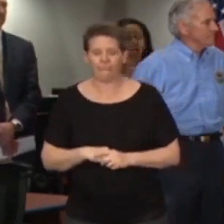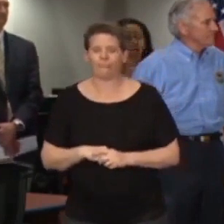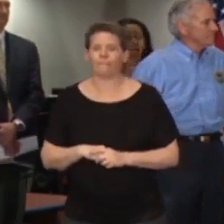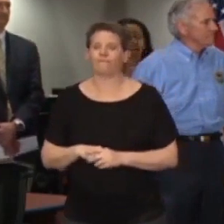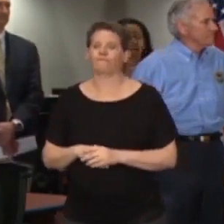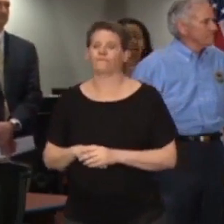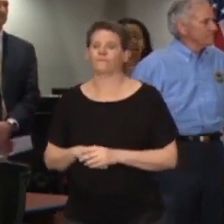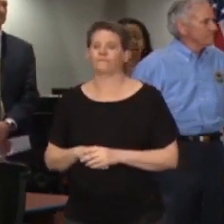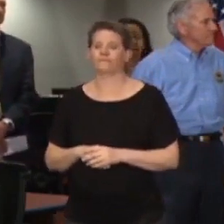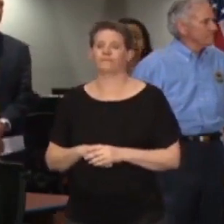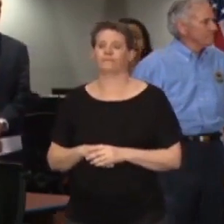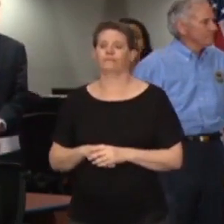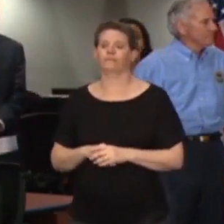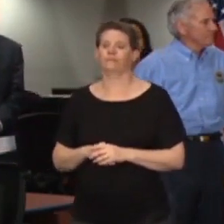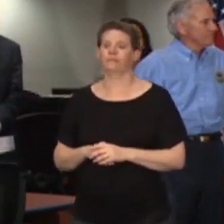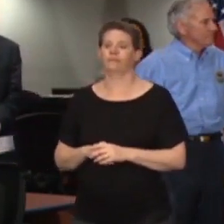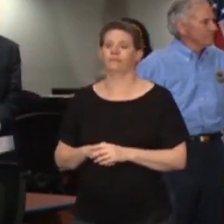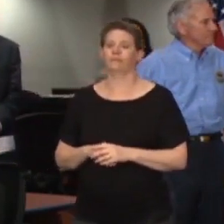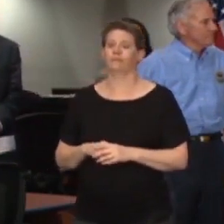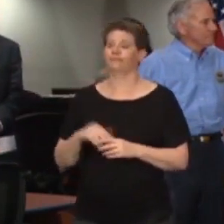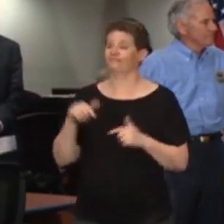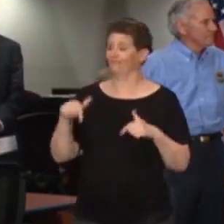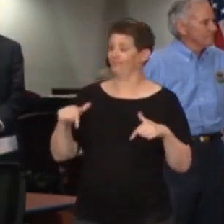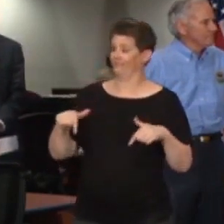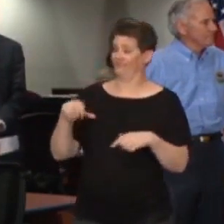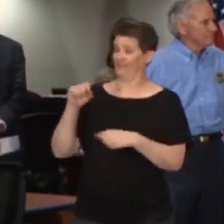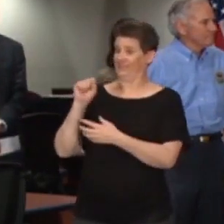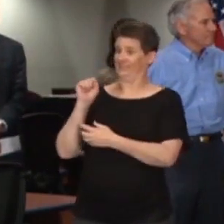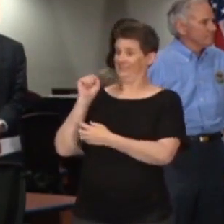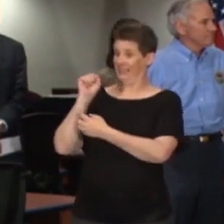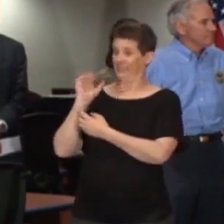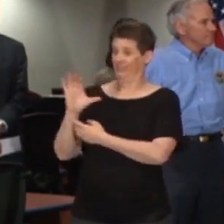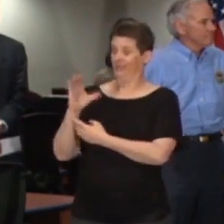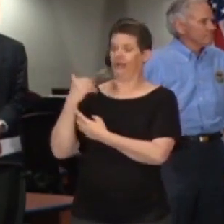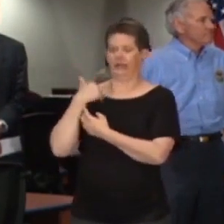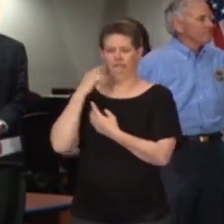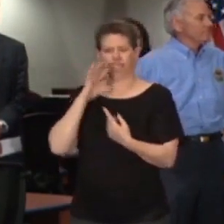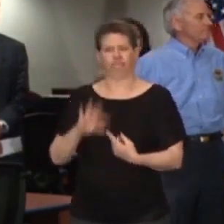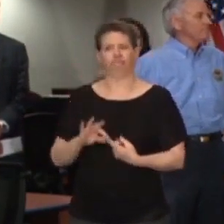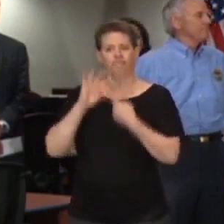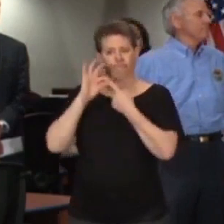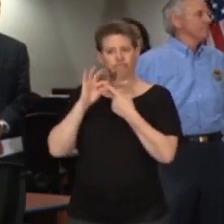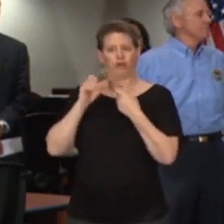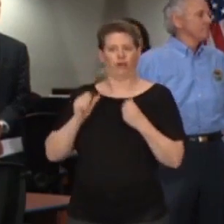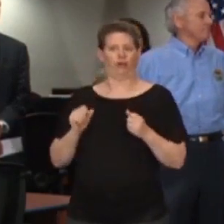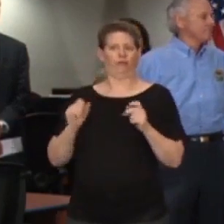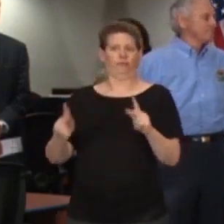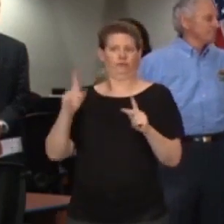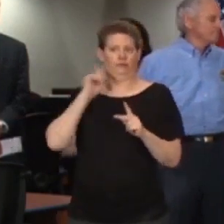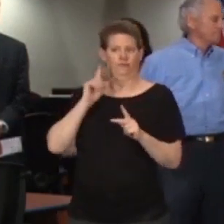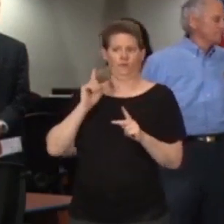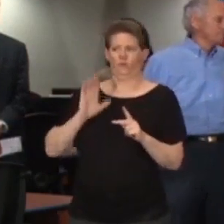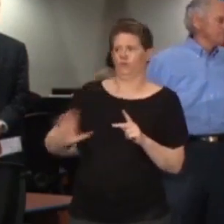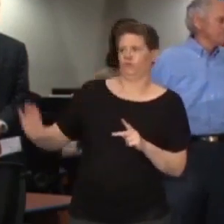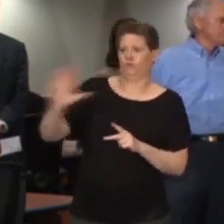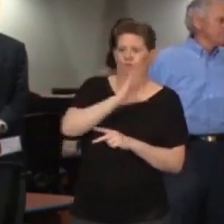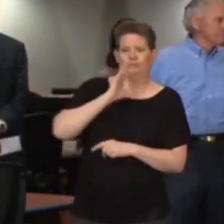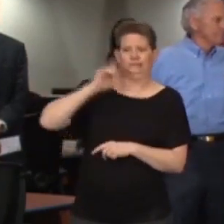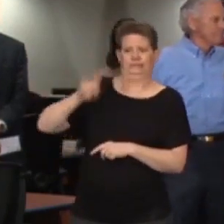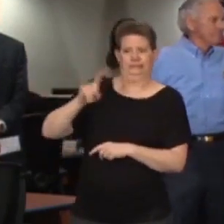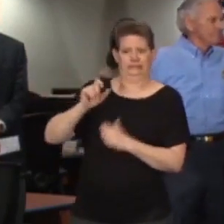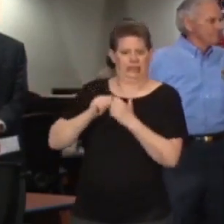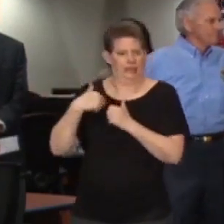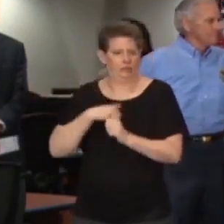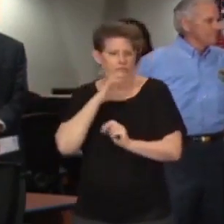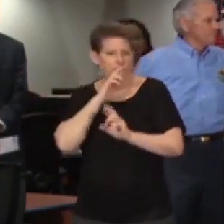provides South Carolina with a unique opportunity to respond to the mental health concerns during this time because of our